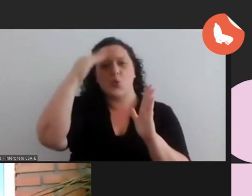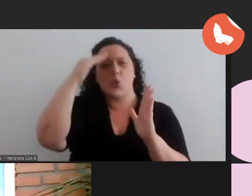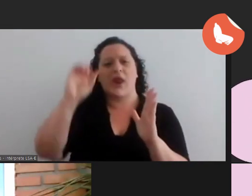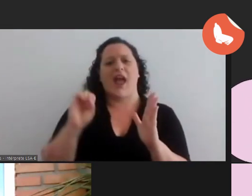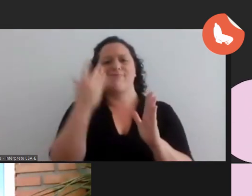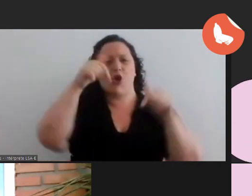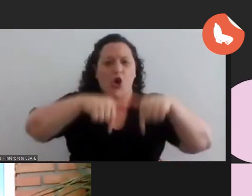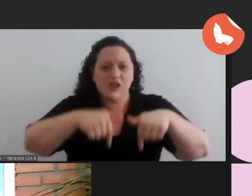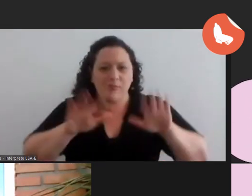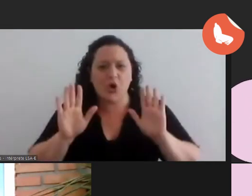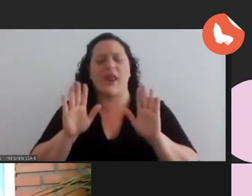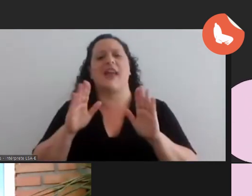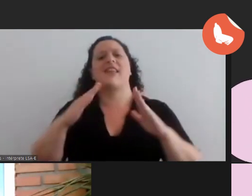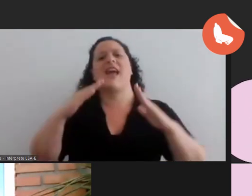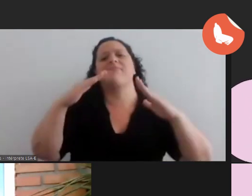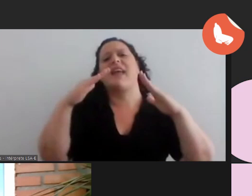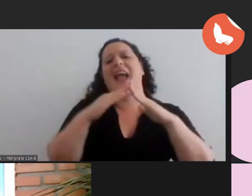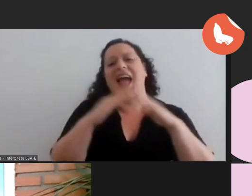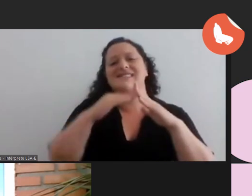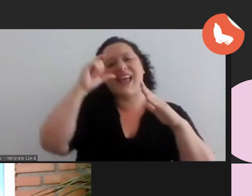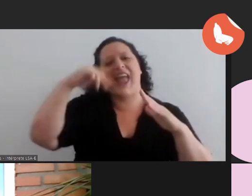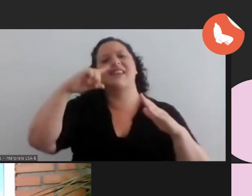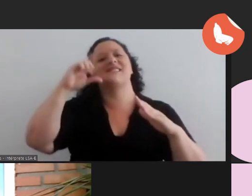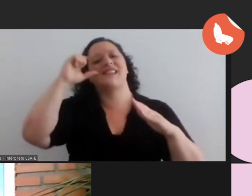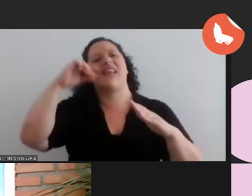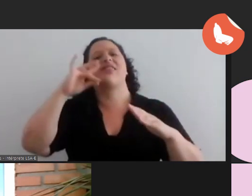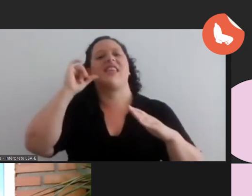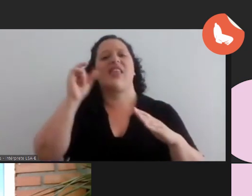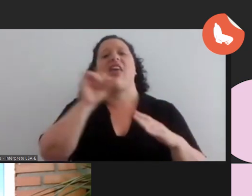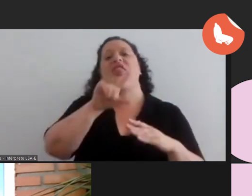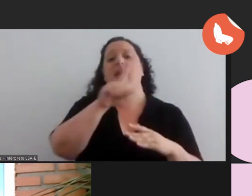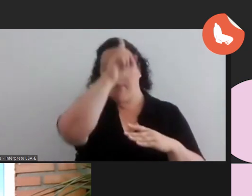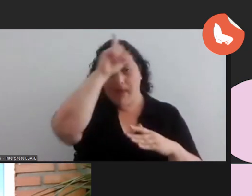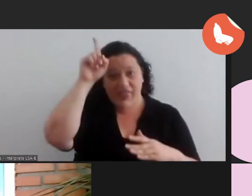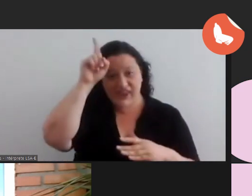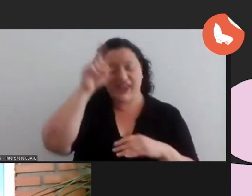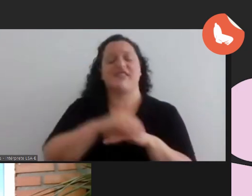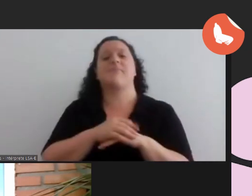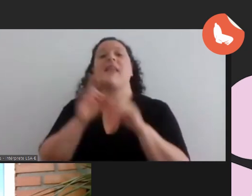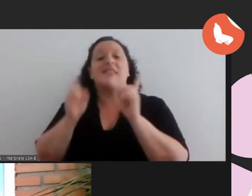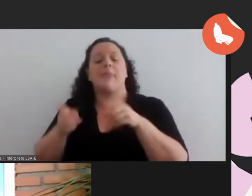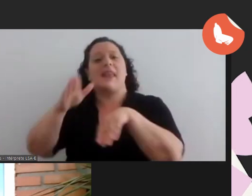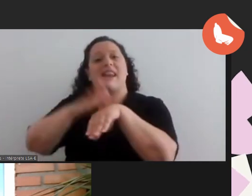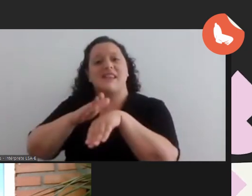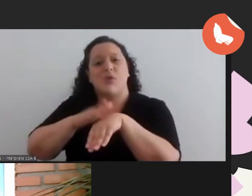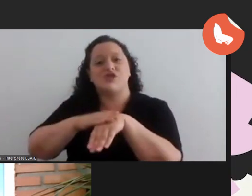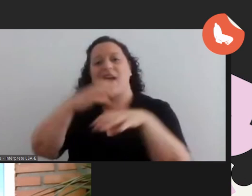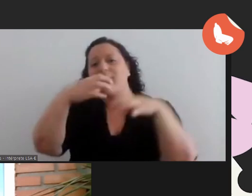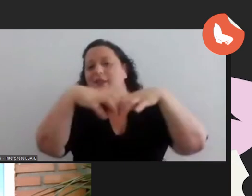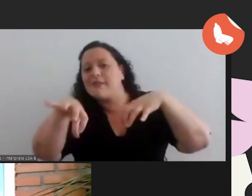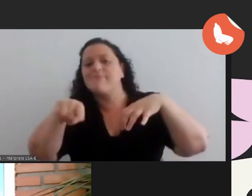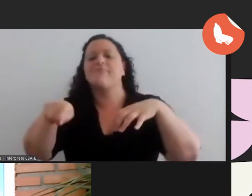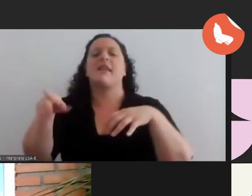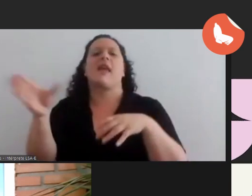encendida a center of contemporary culture from madrid in 2003 and she was responsible for the